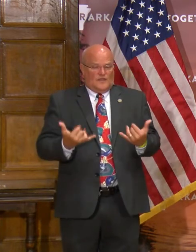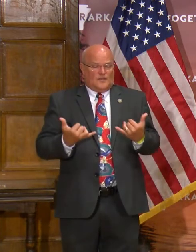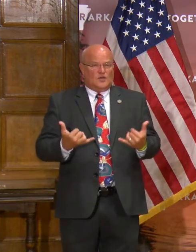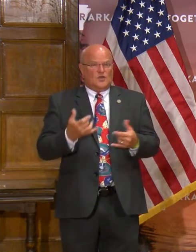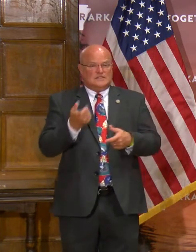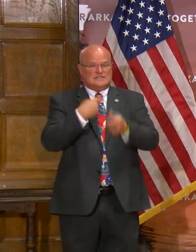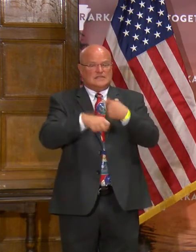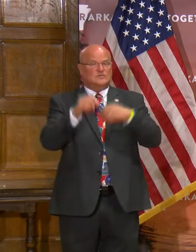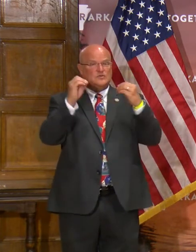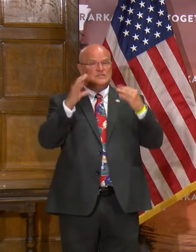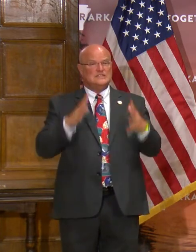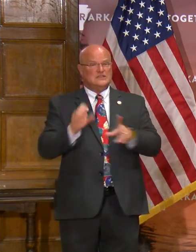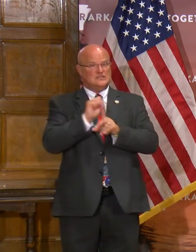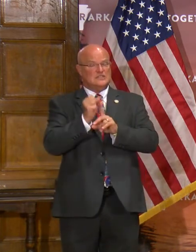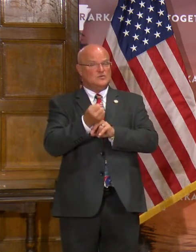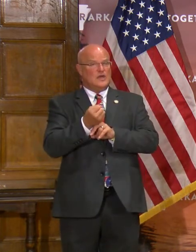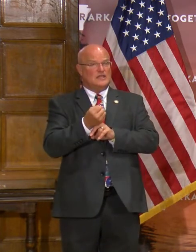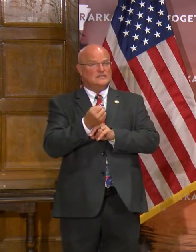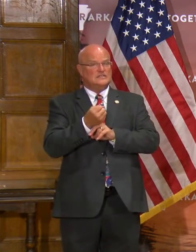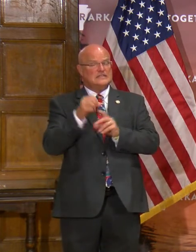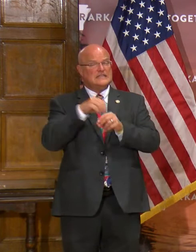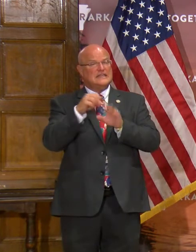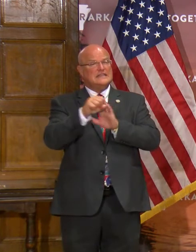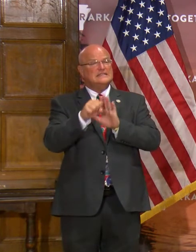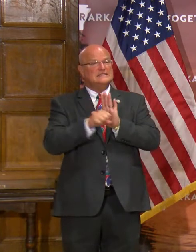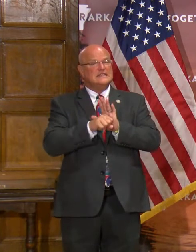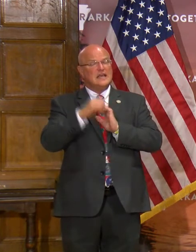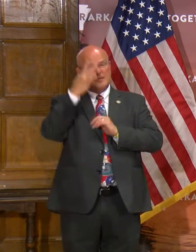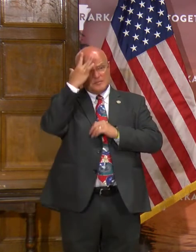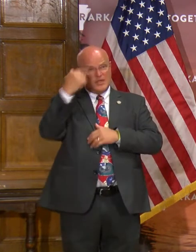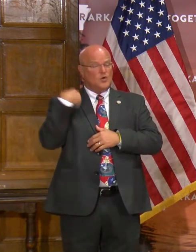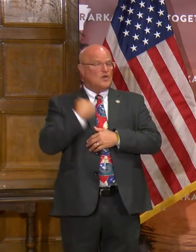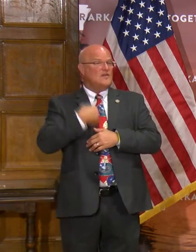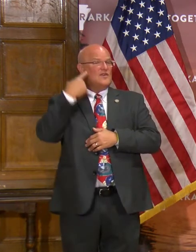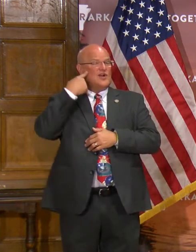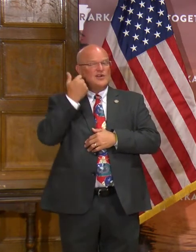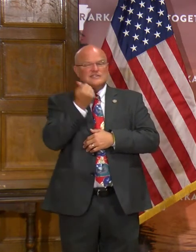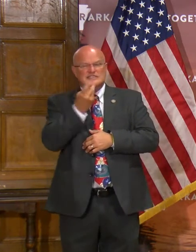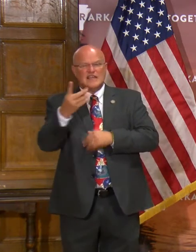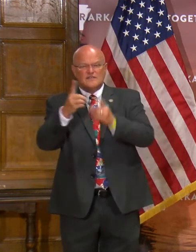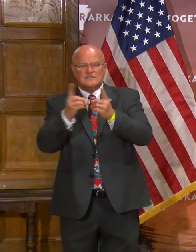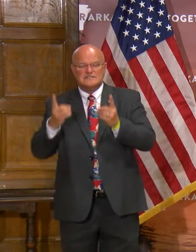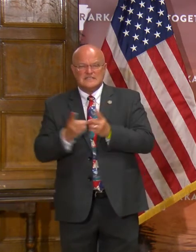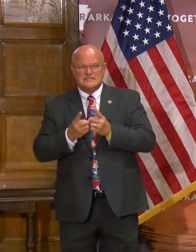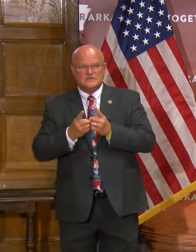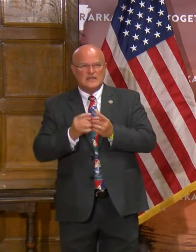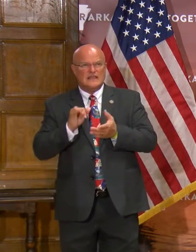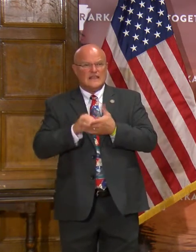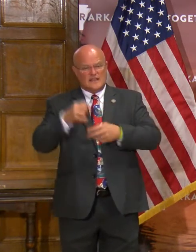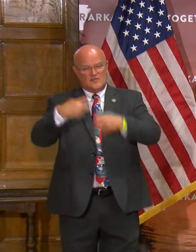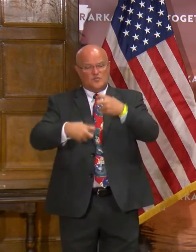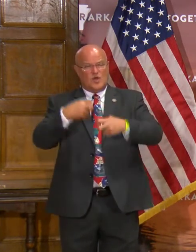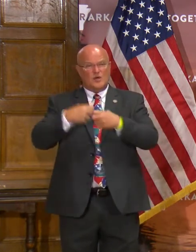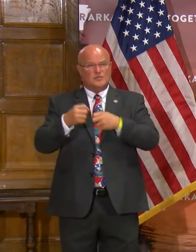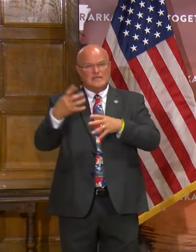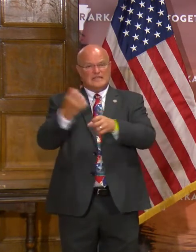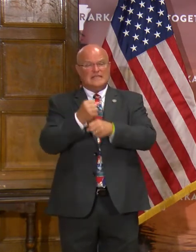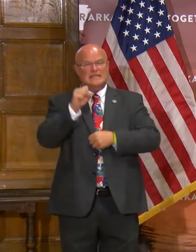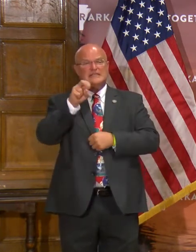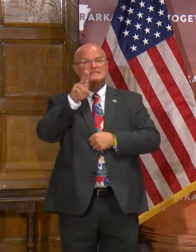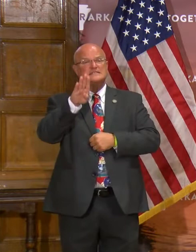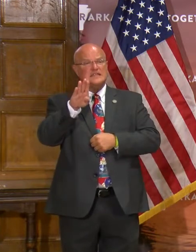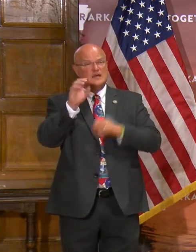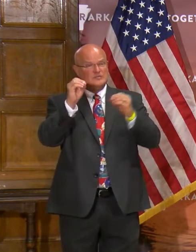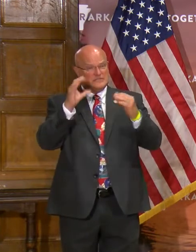substitute teacher situation is in the state, because we've heard from several districts that there is a capacity issue. So we just wanted to see what that was